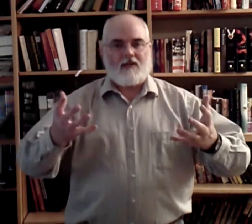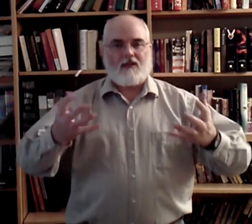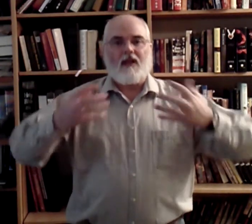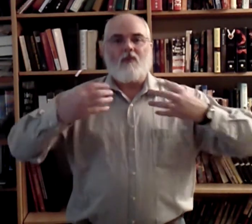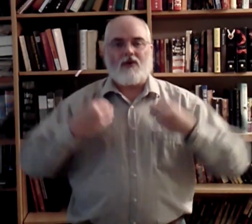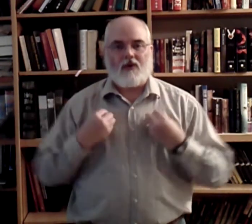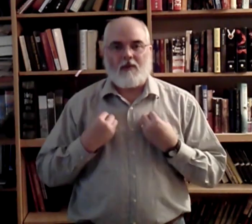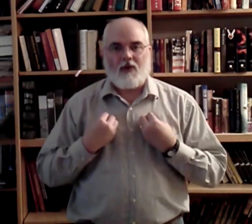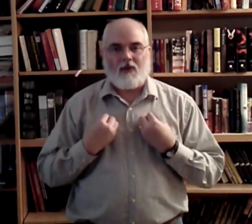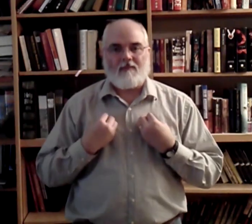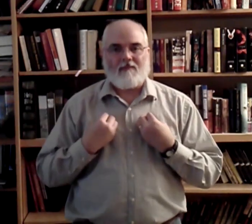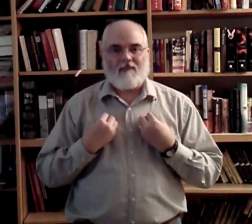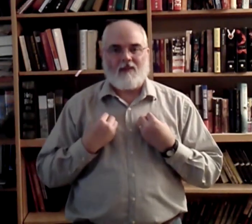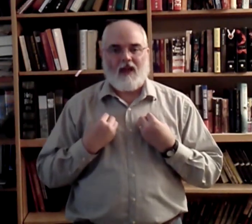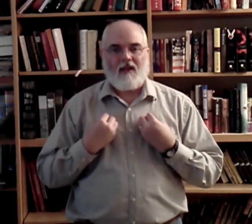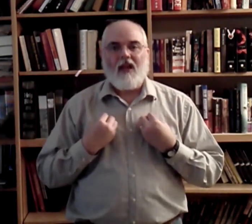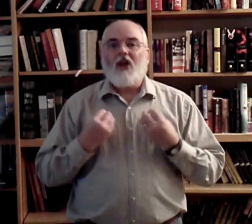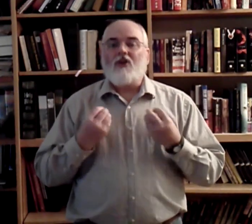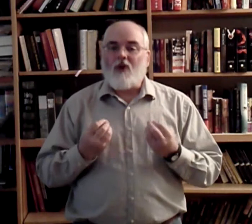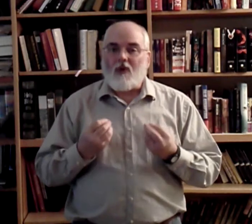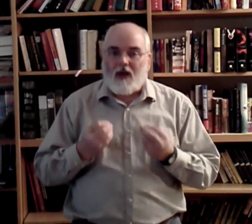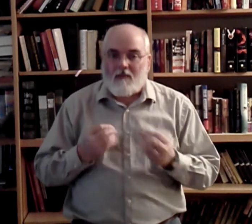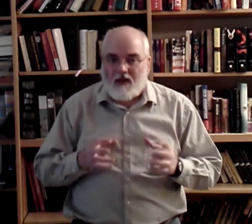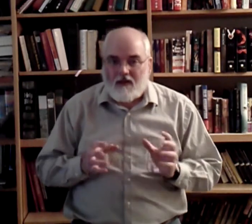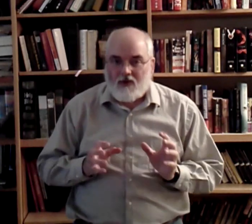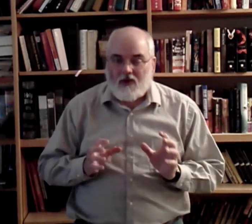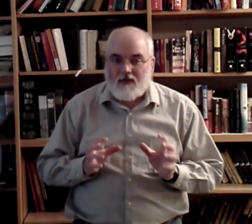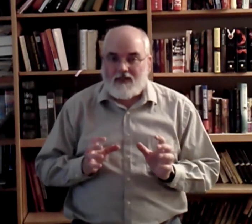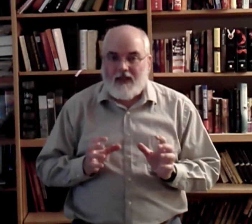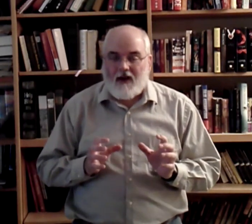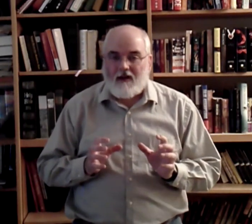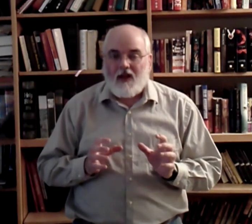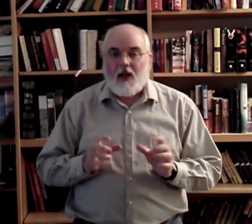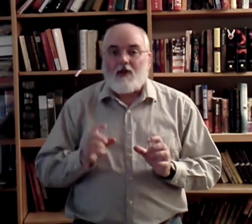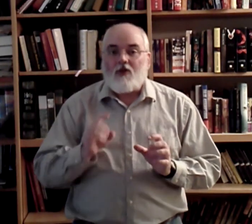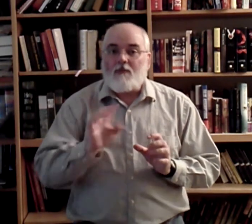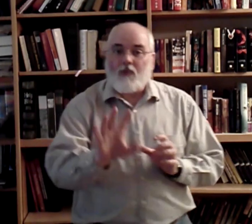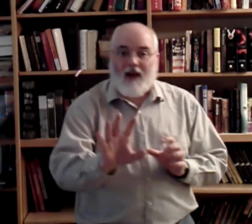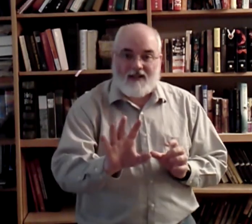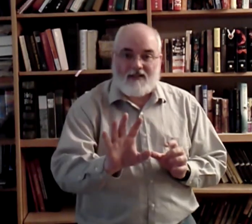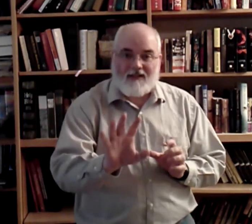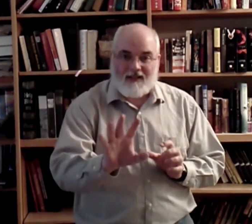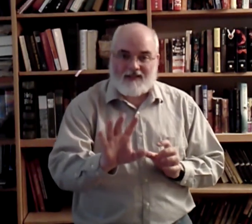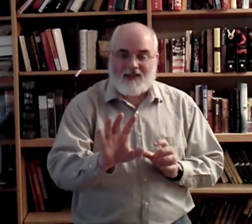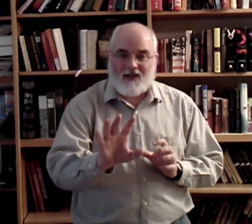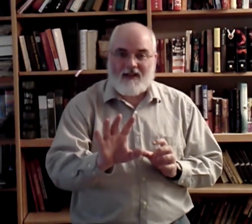in what you're going to be doing. Okay? Don't come in nervous and scared. You've been practicing this. Alright?